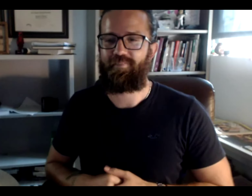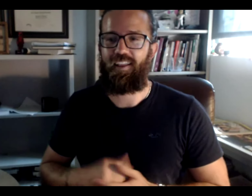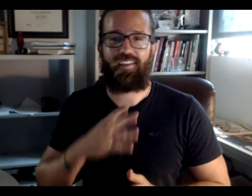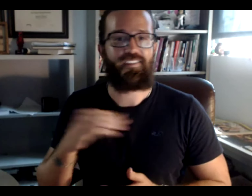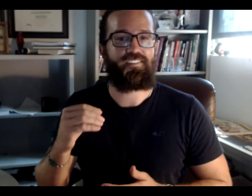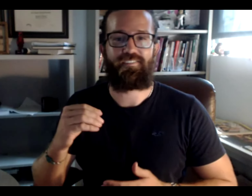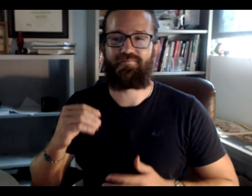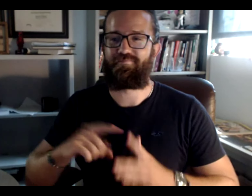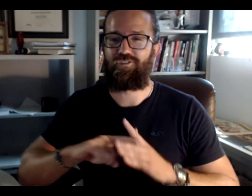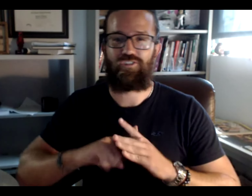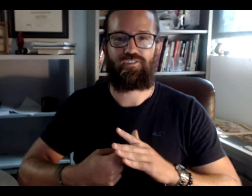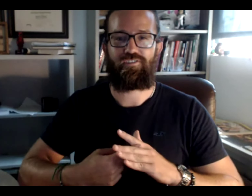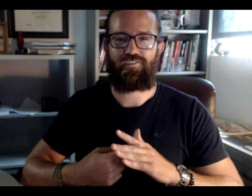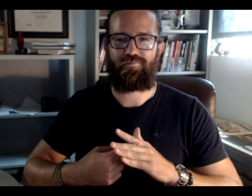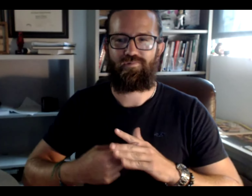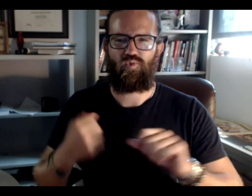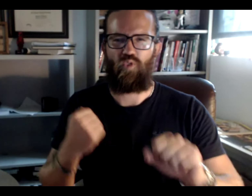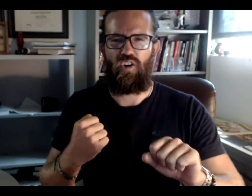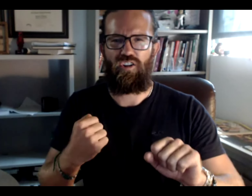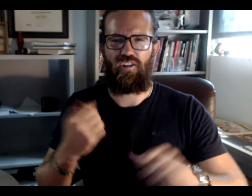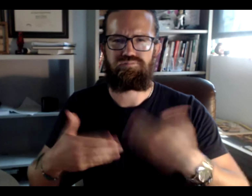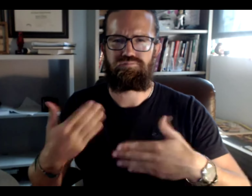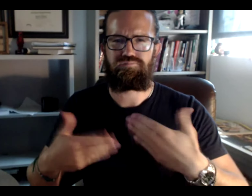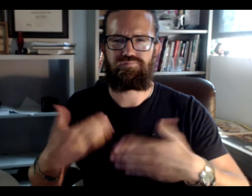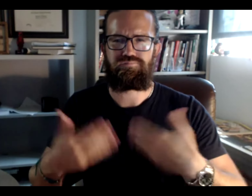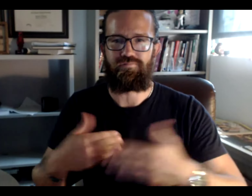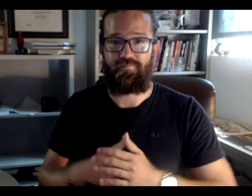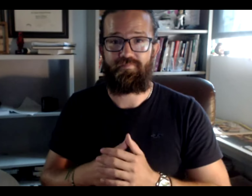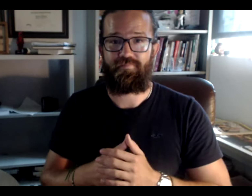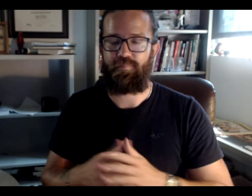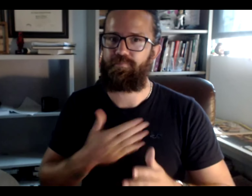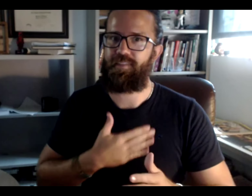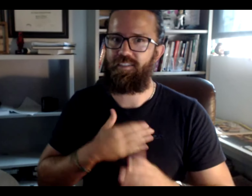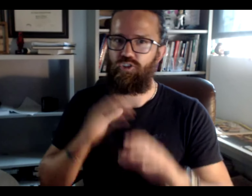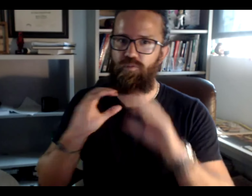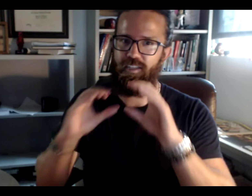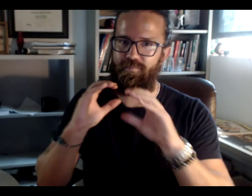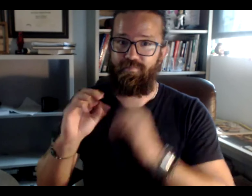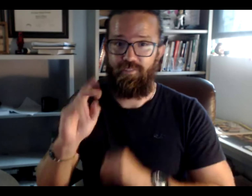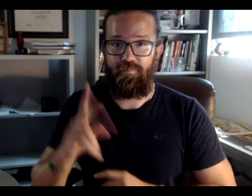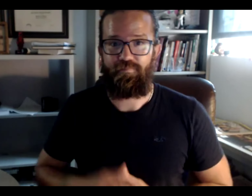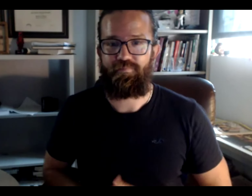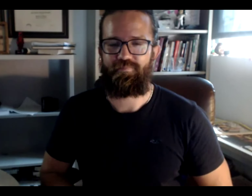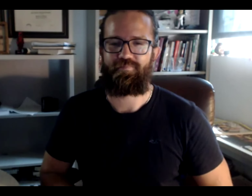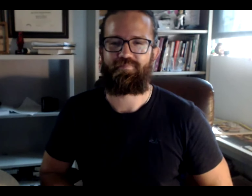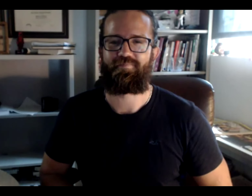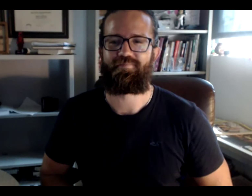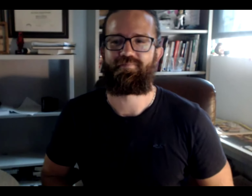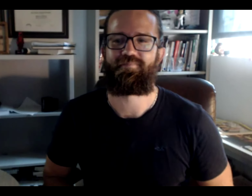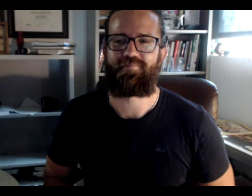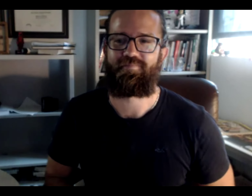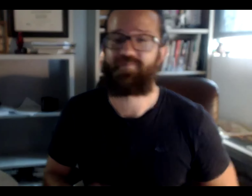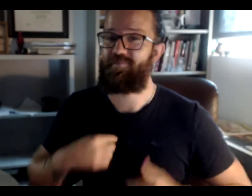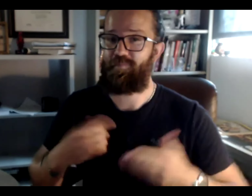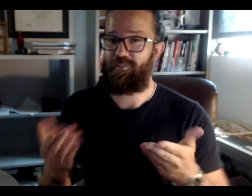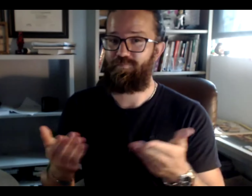Enjoy your semester. Enjoy this. And we're looking forward to a good, strong start. All right. And please keep